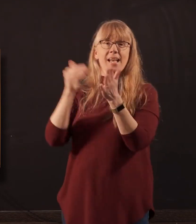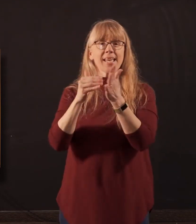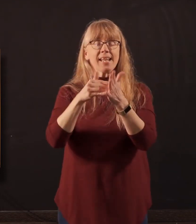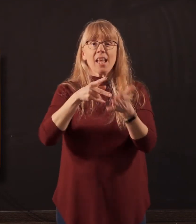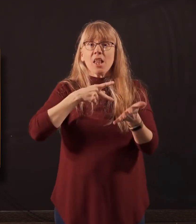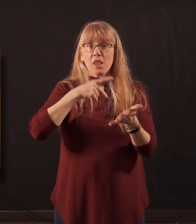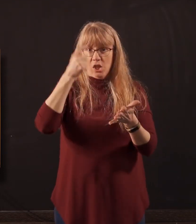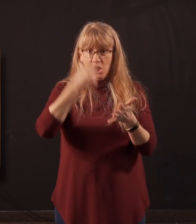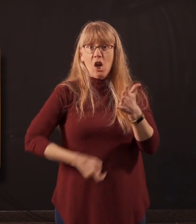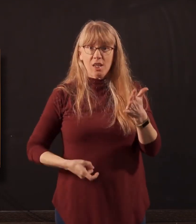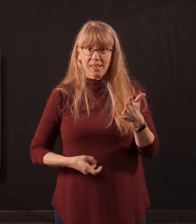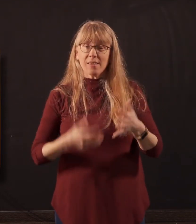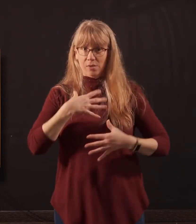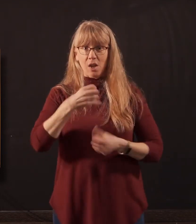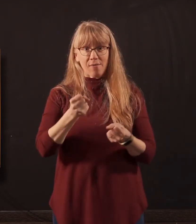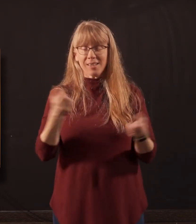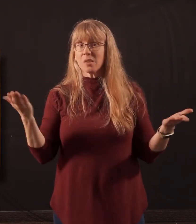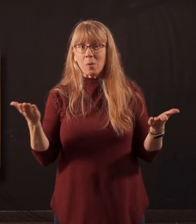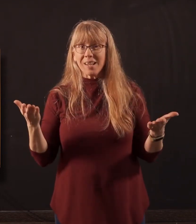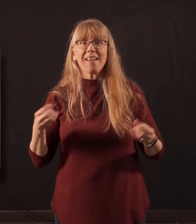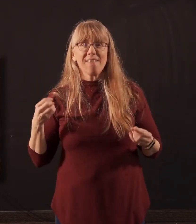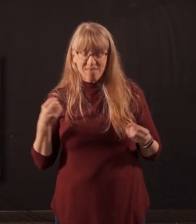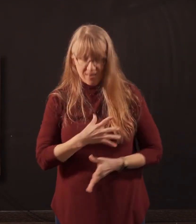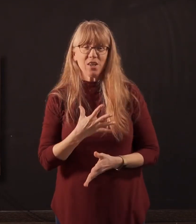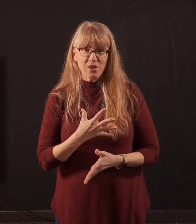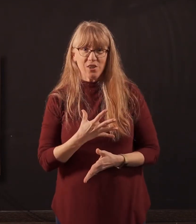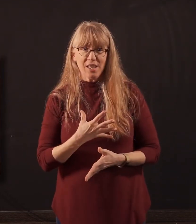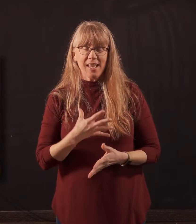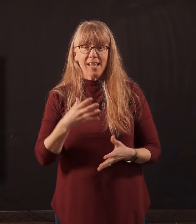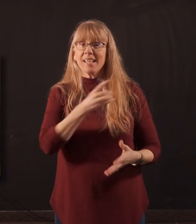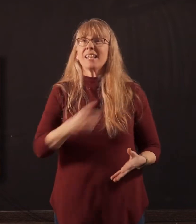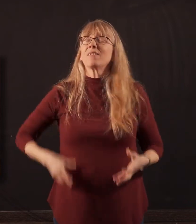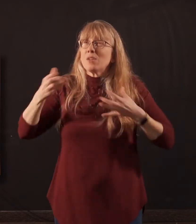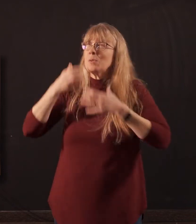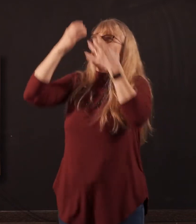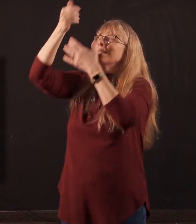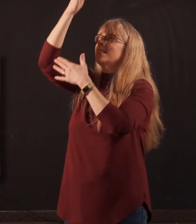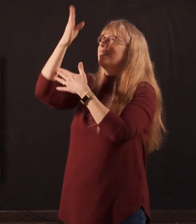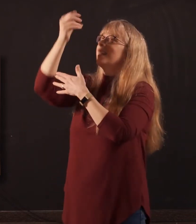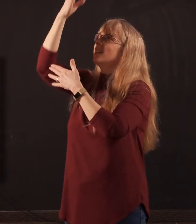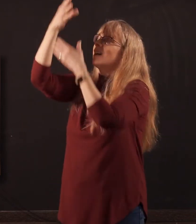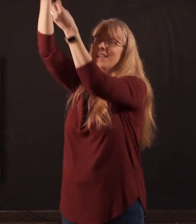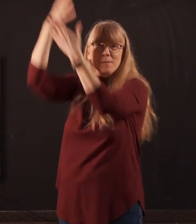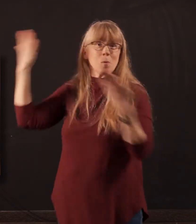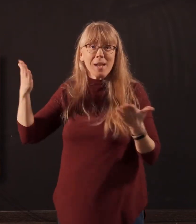for confidence is your fear. So David, cries out to God. And what does God give him? He illuminates